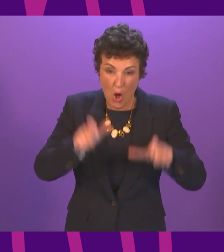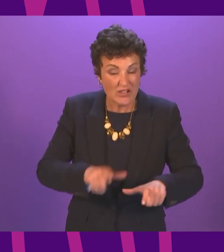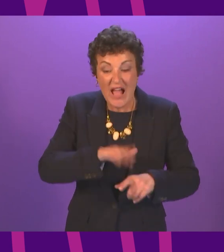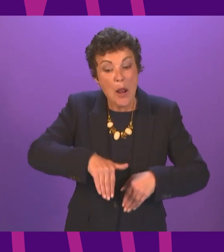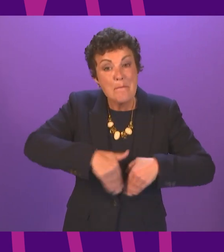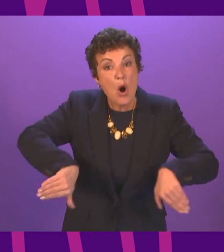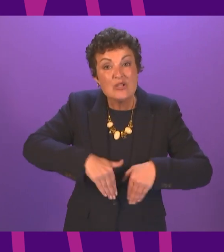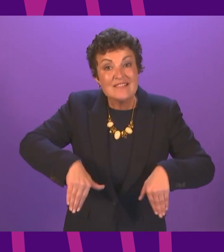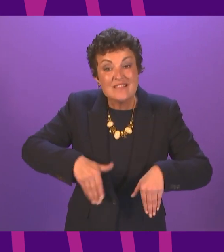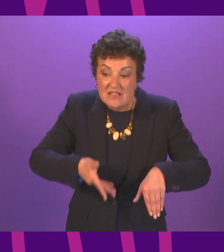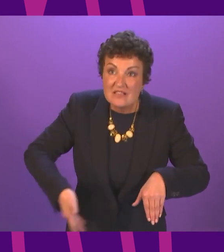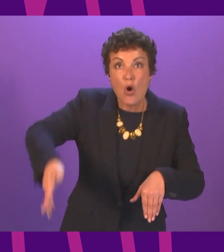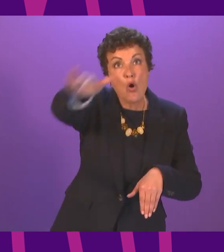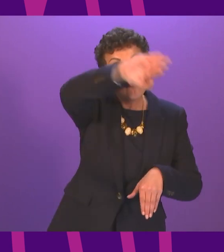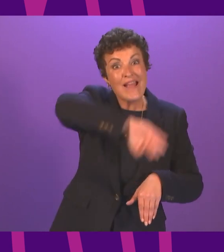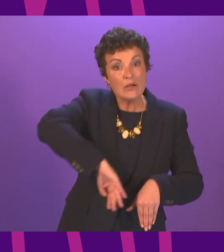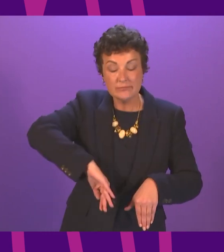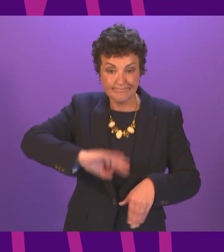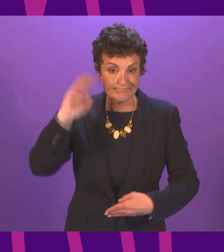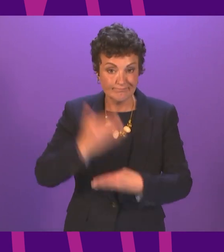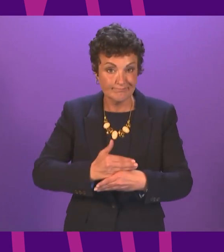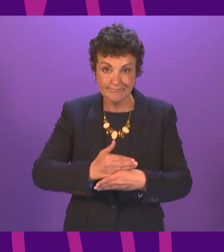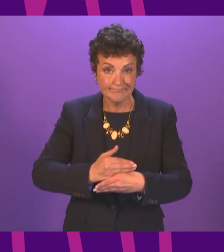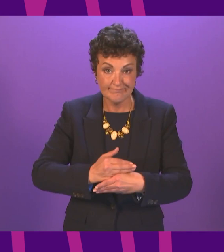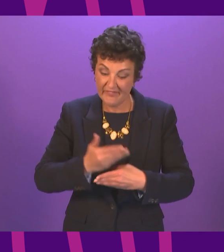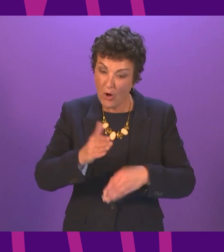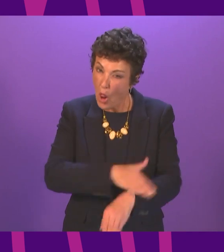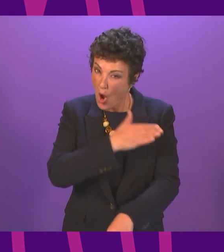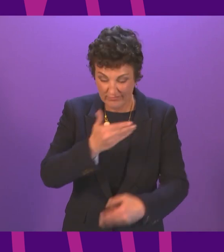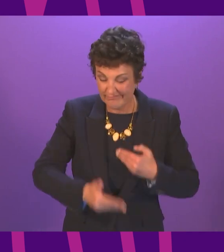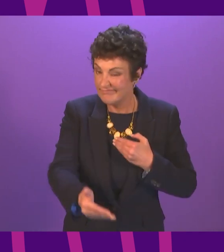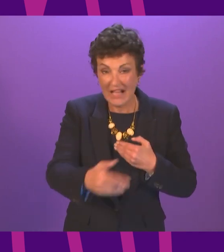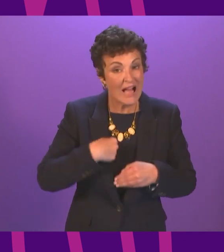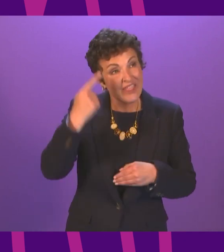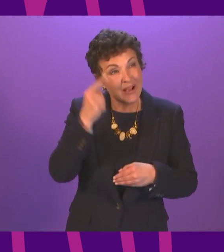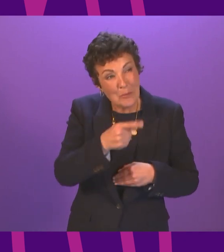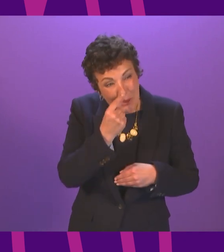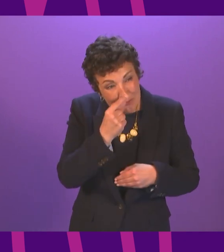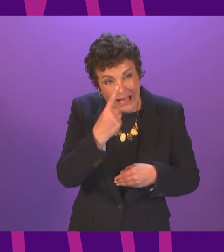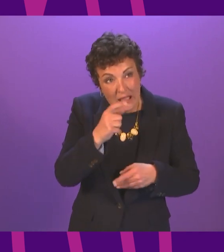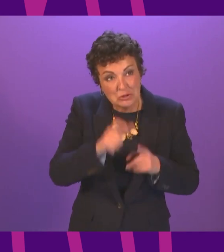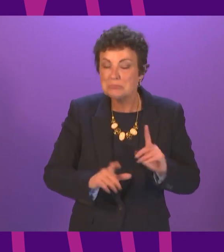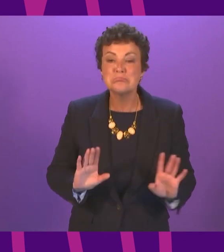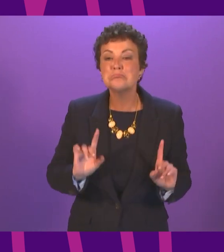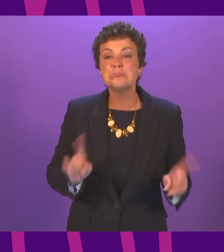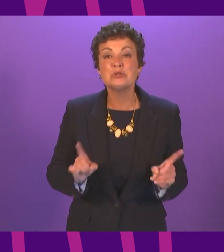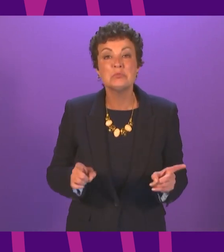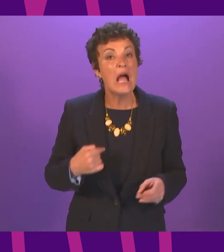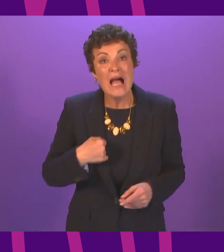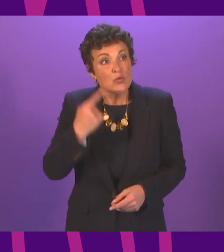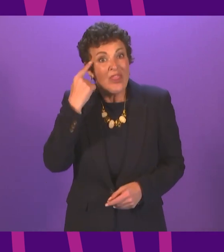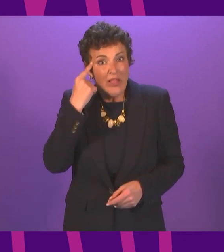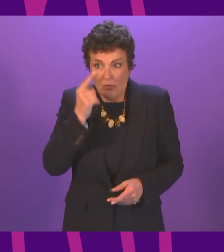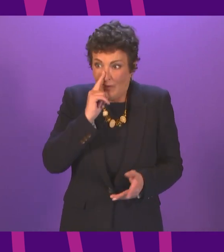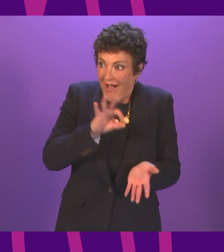entirely on a long term basis. And I do not believe that these are realistic objectives at this time. I do not believe that we